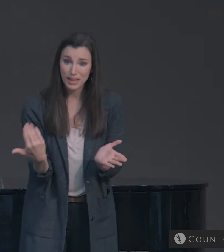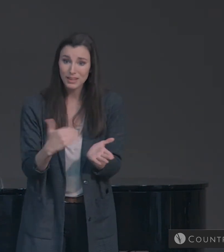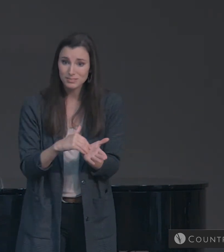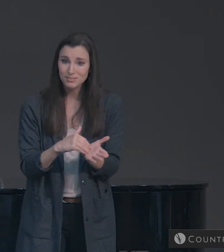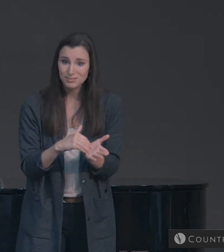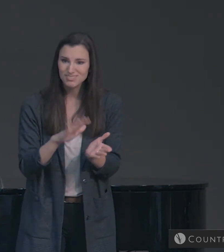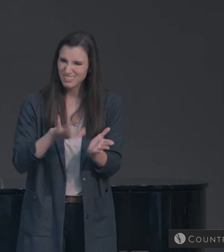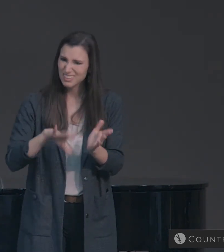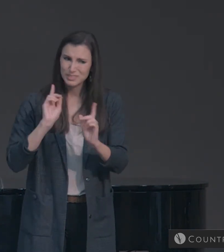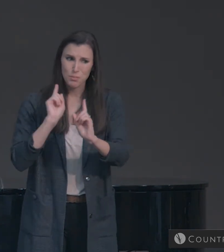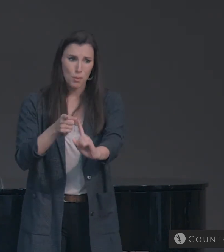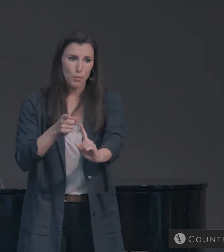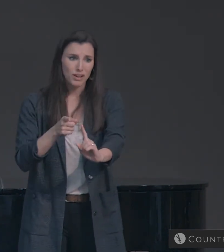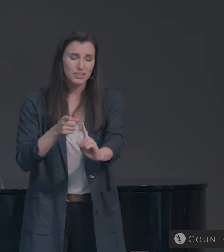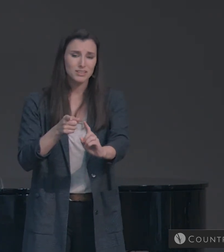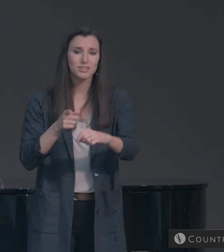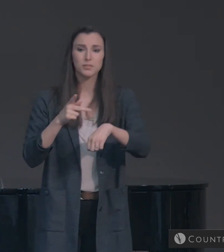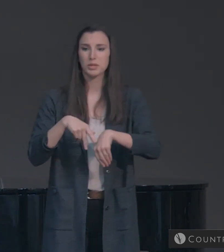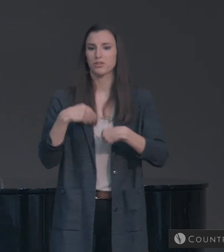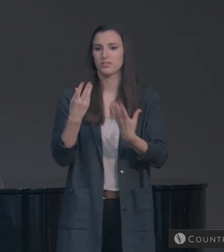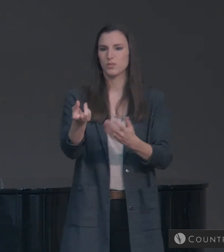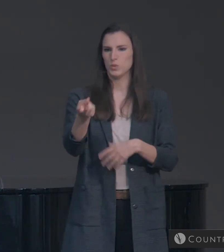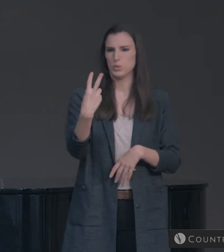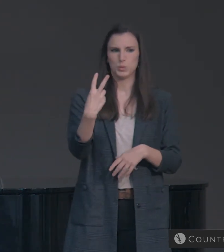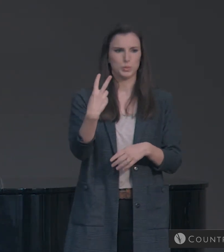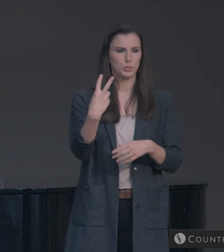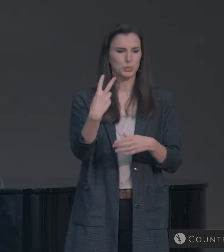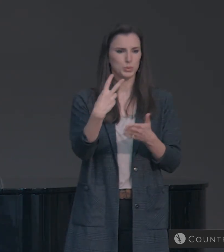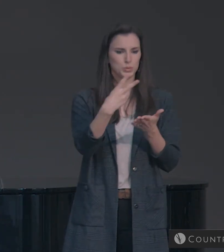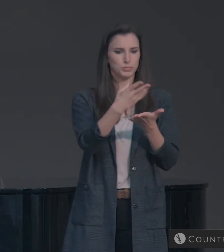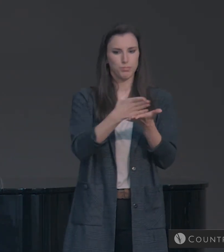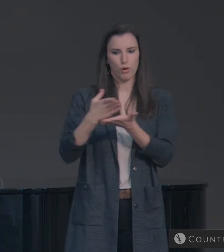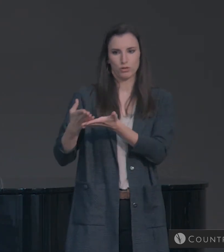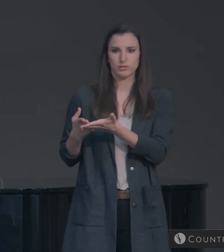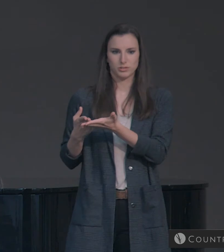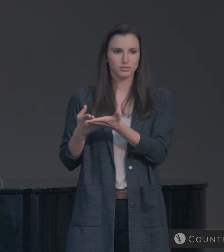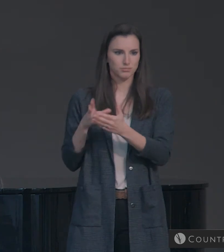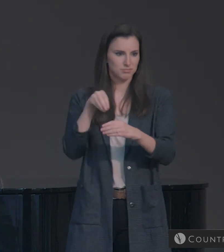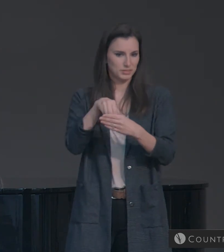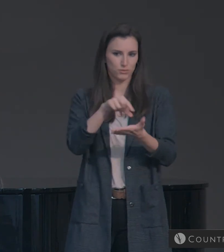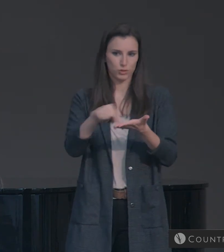And Peter gives us two aspects of this return of Christ within these verses.